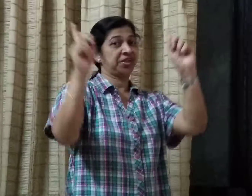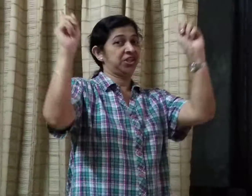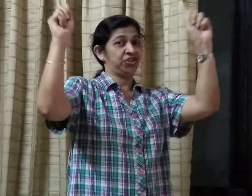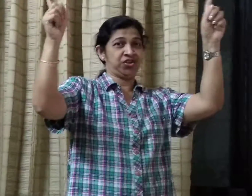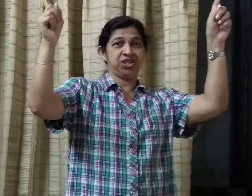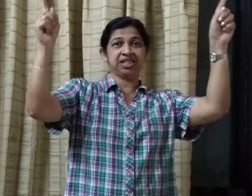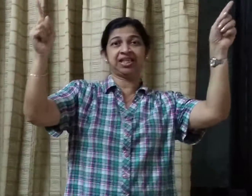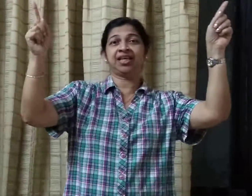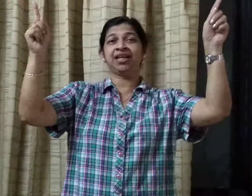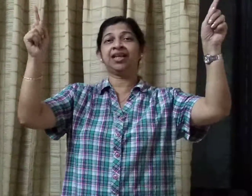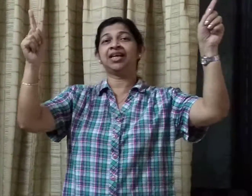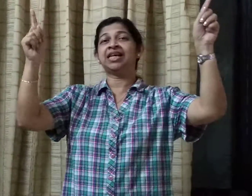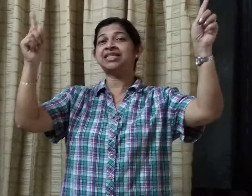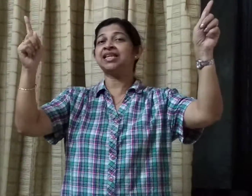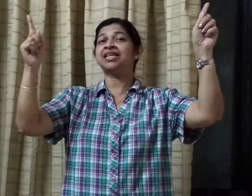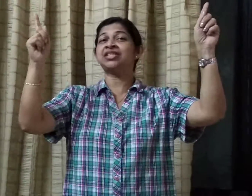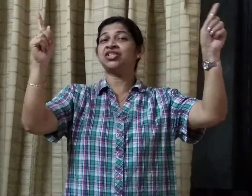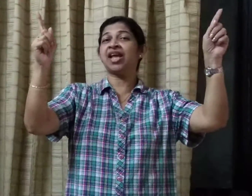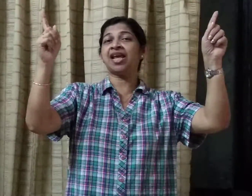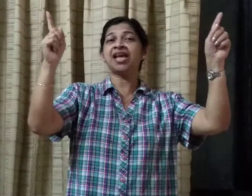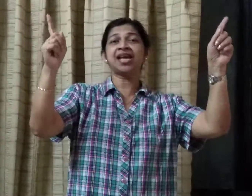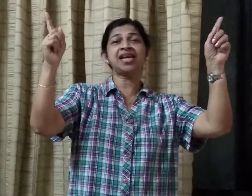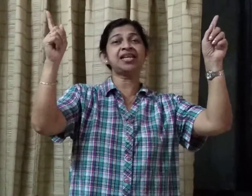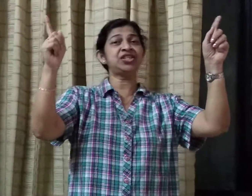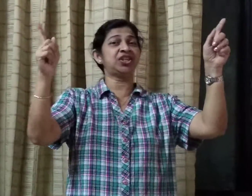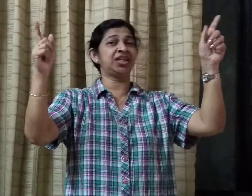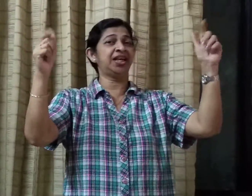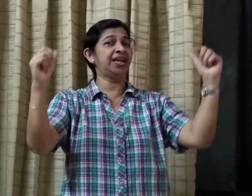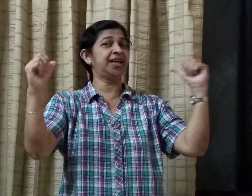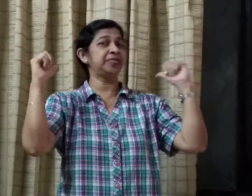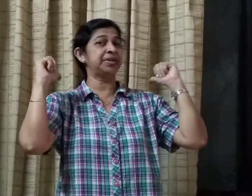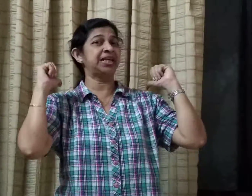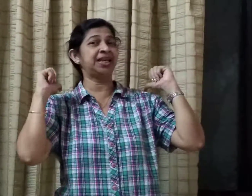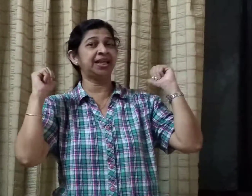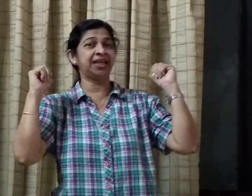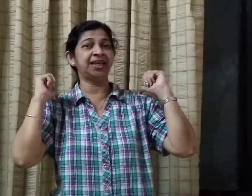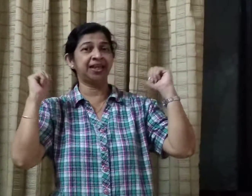Jesus is changing me. Little